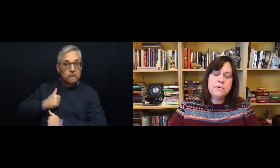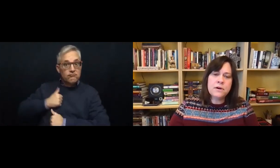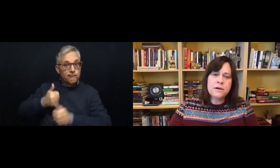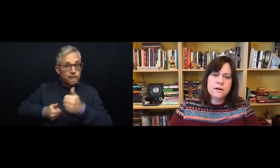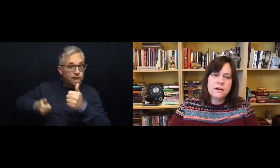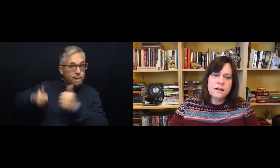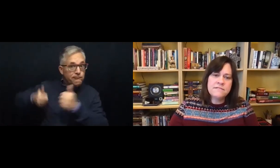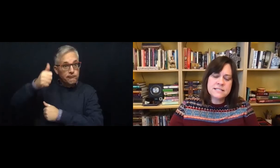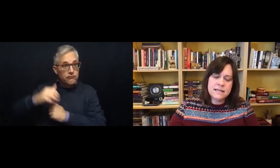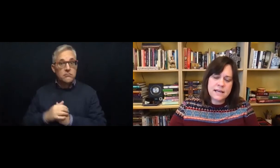of the city.